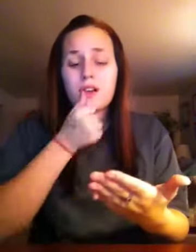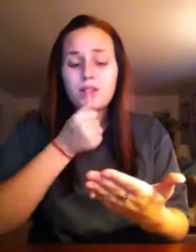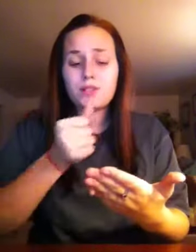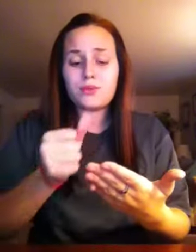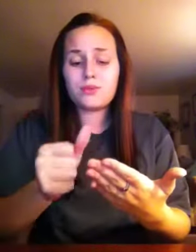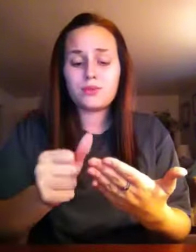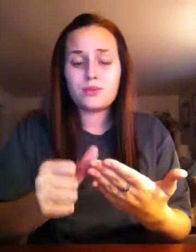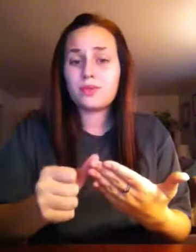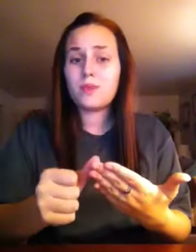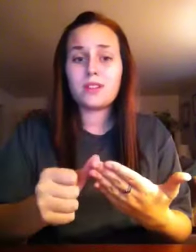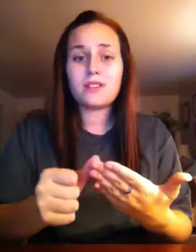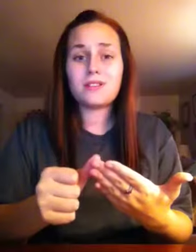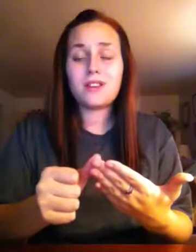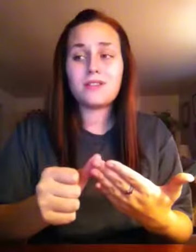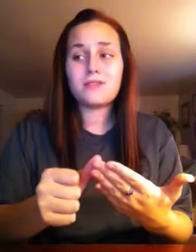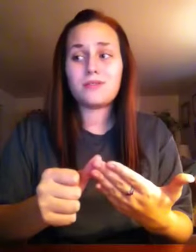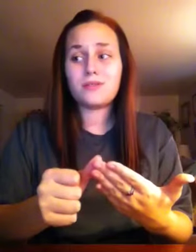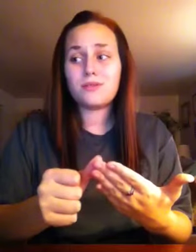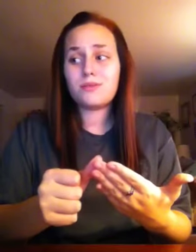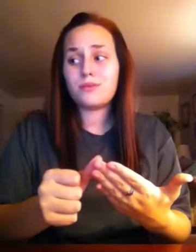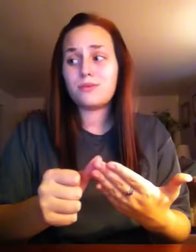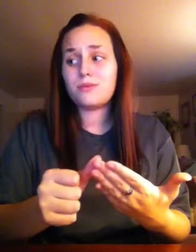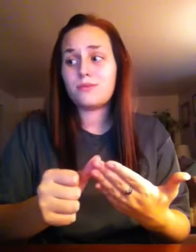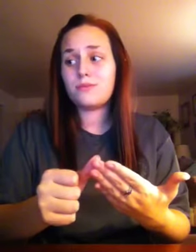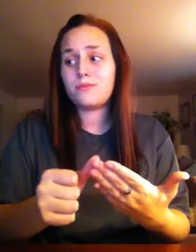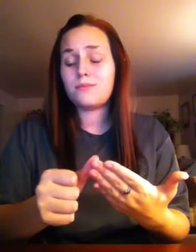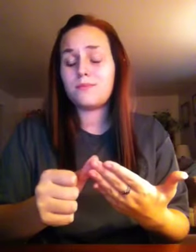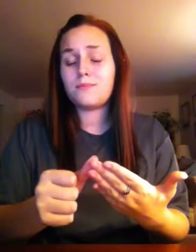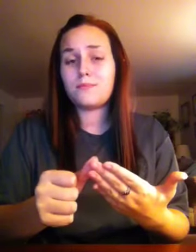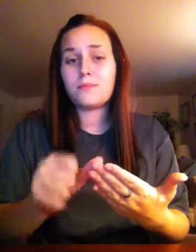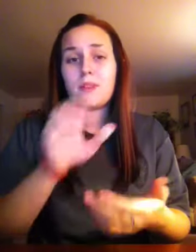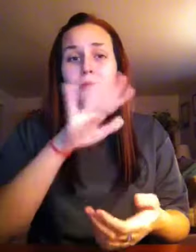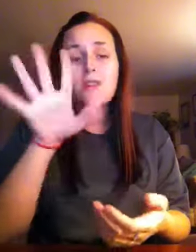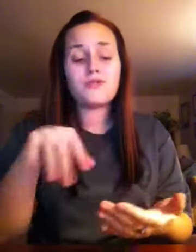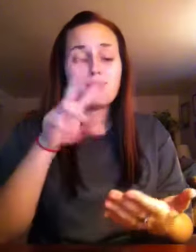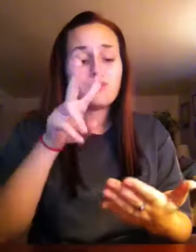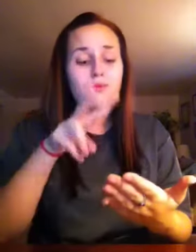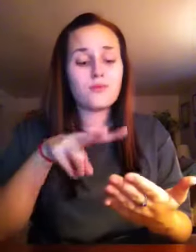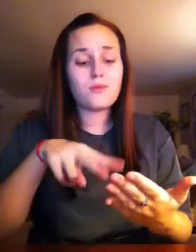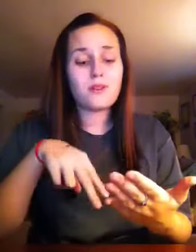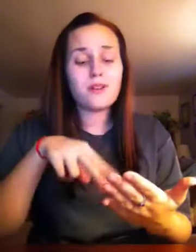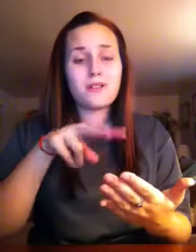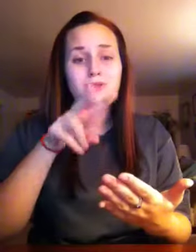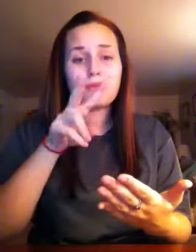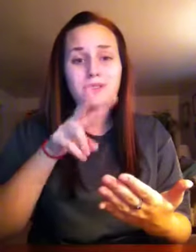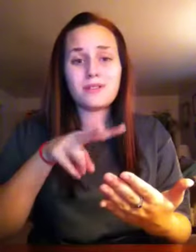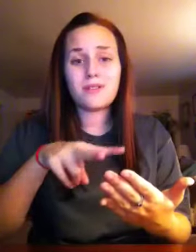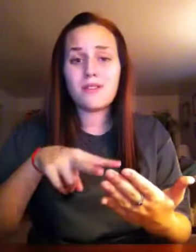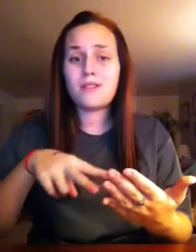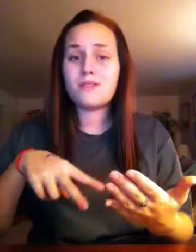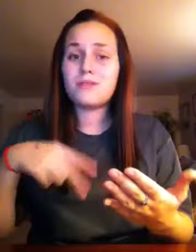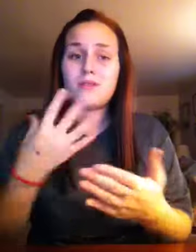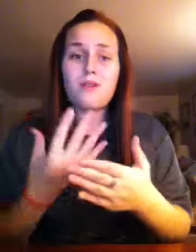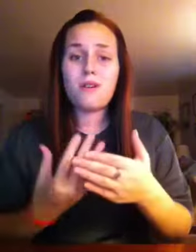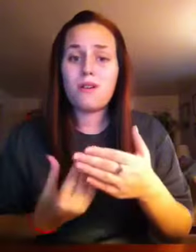I can do All Is write these letters to you But there's no address in the stars